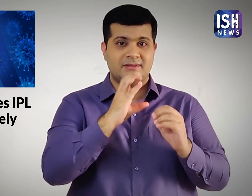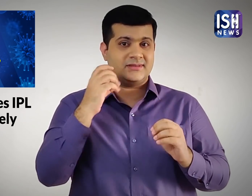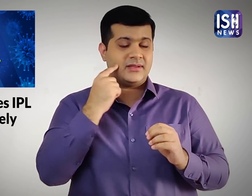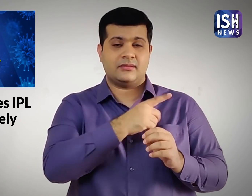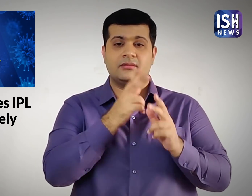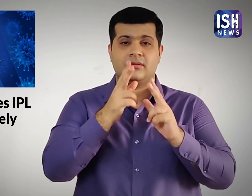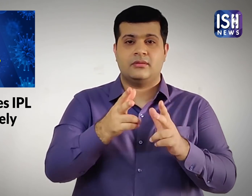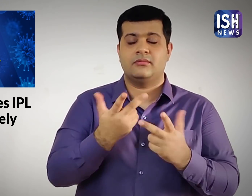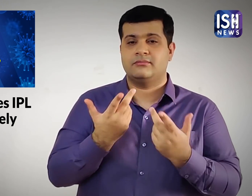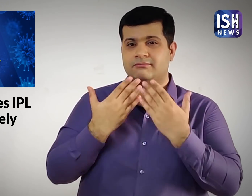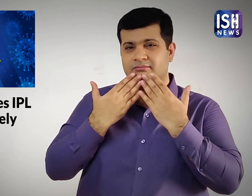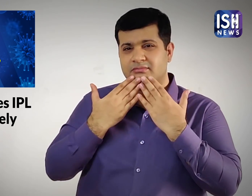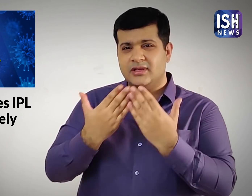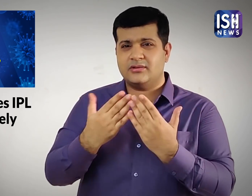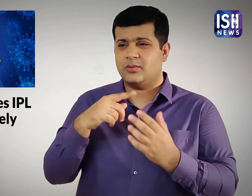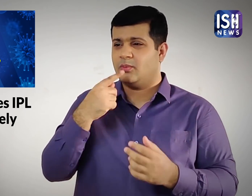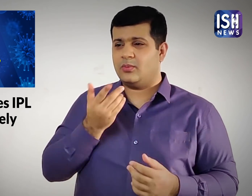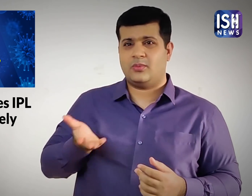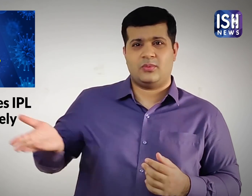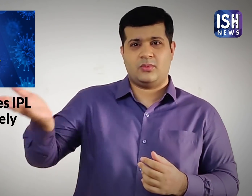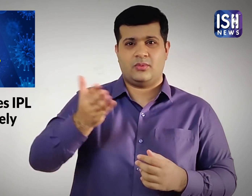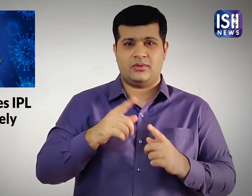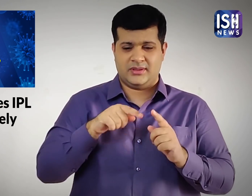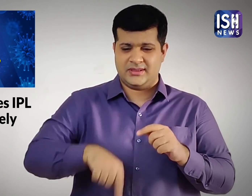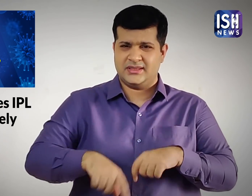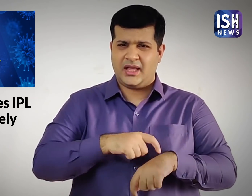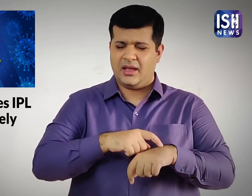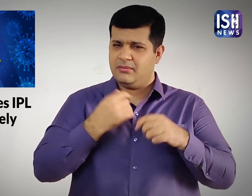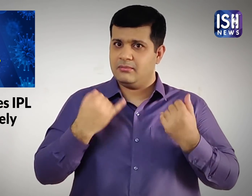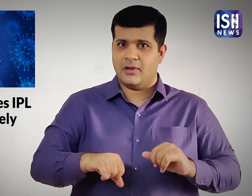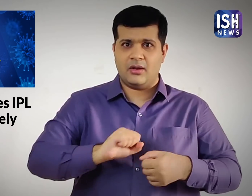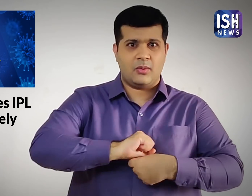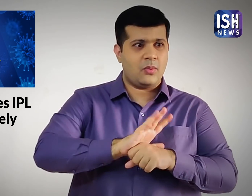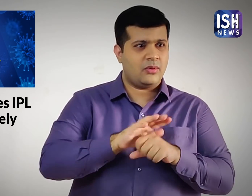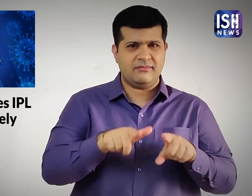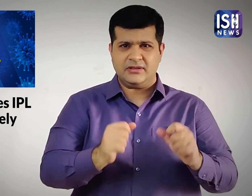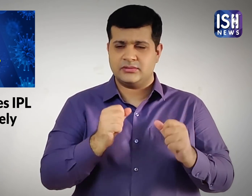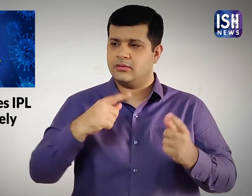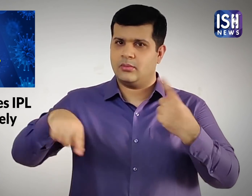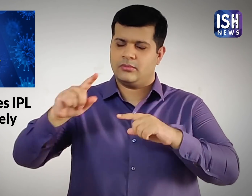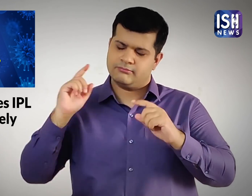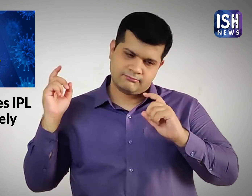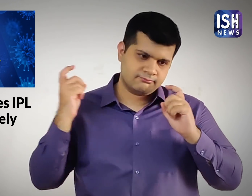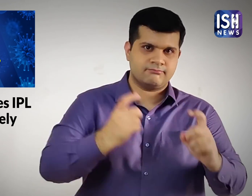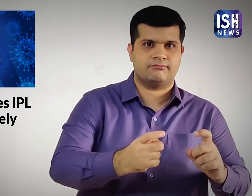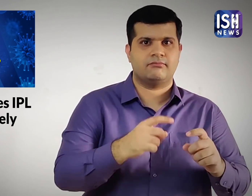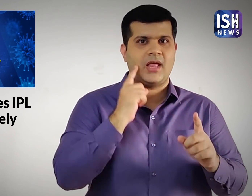The BCCI would like to thank all those who made IPL possible during these difficult times.